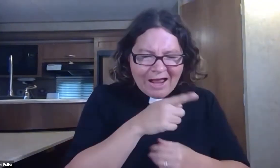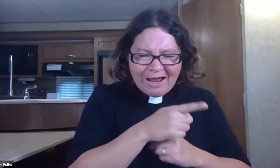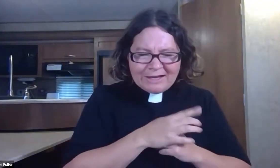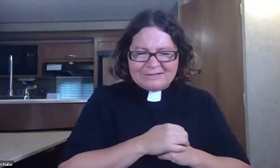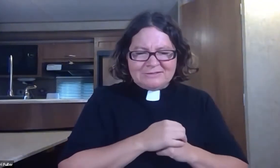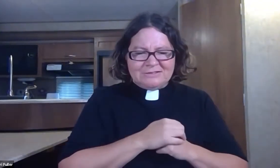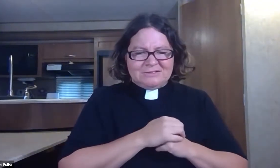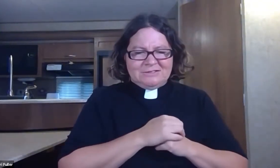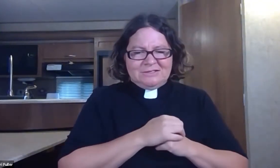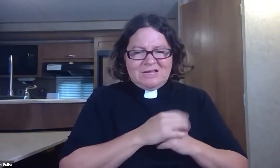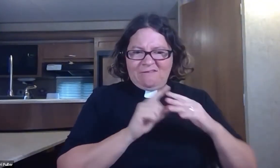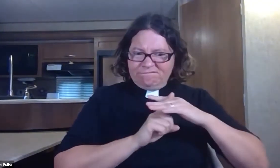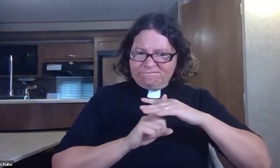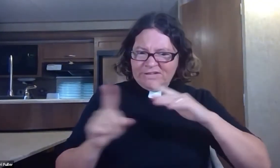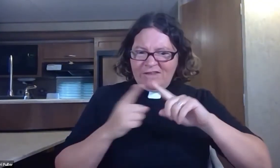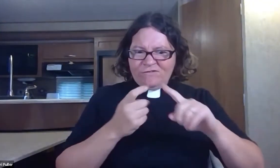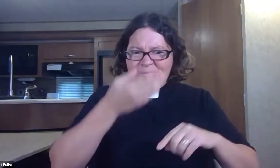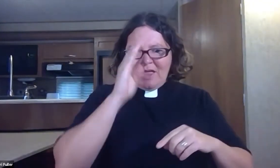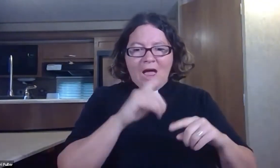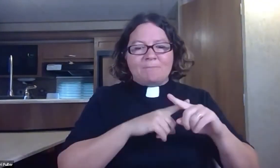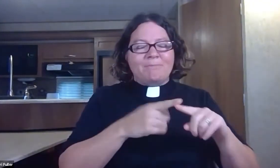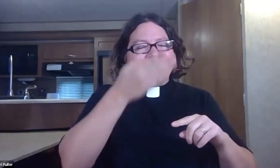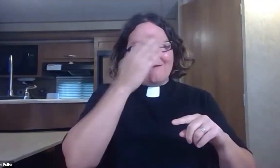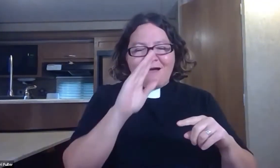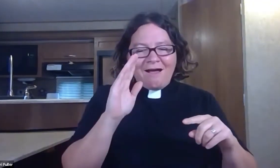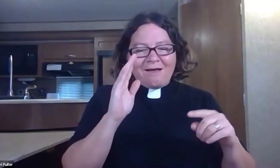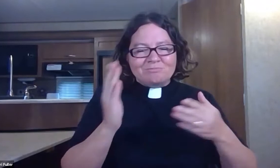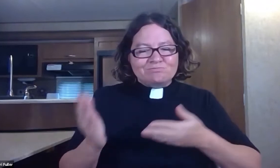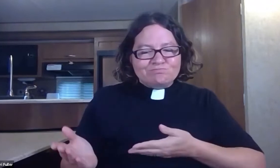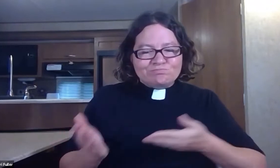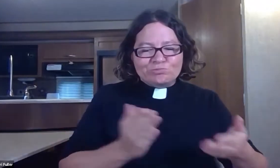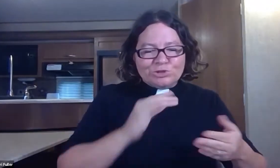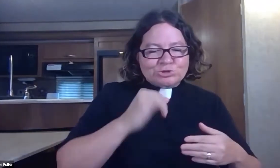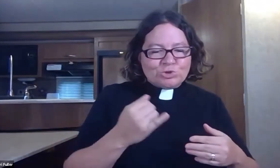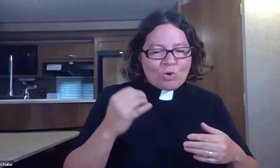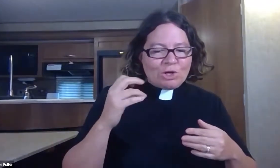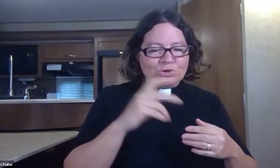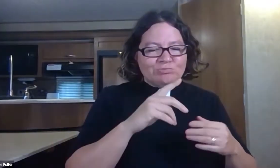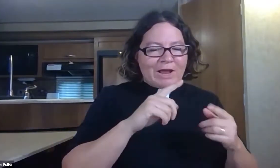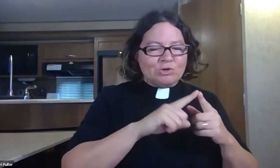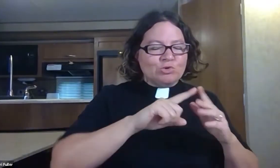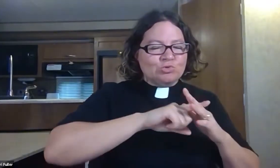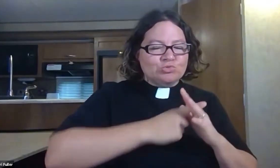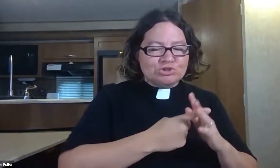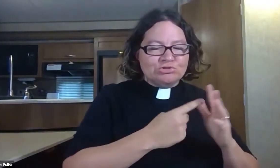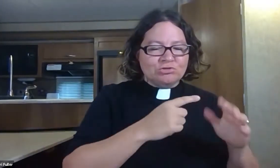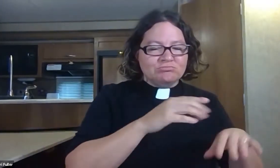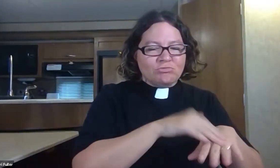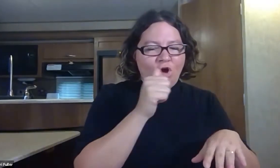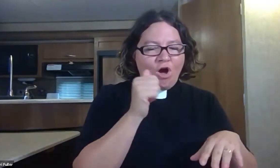Jonah does not obey God, but instead flees from God. God brings Jonah